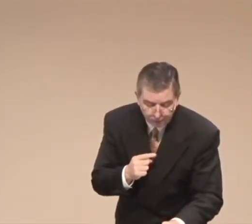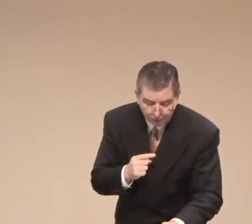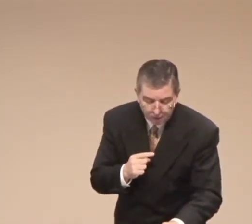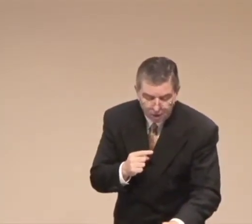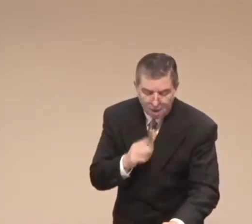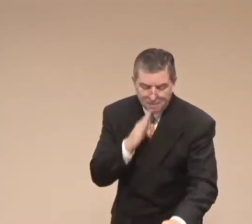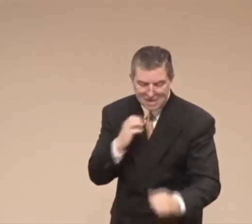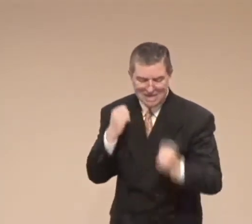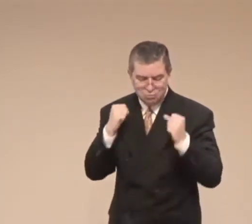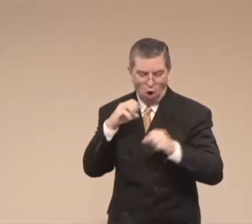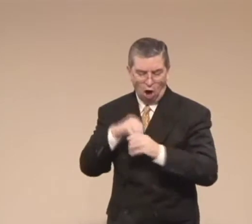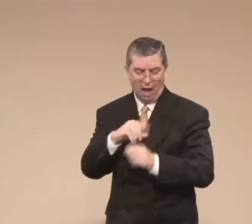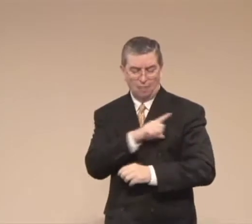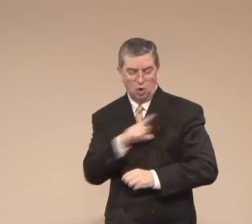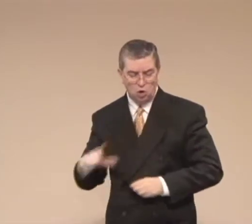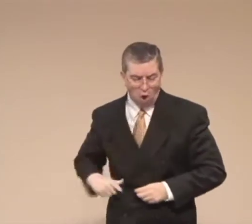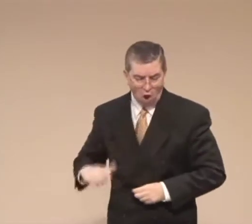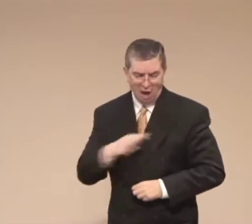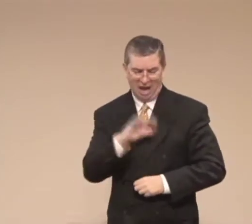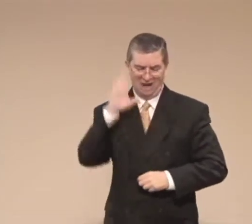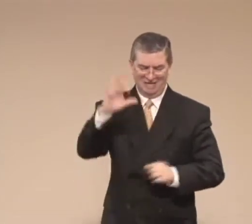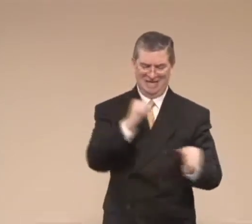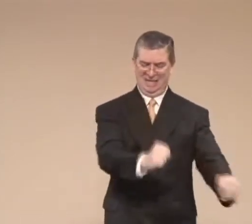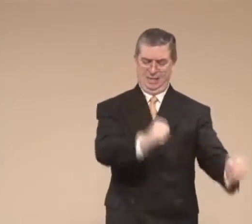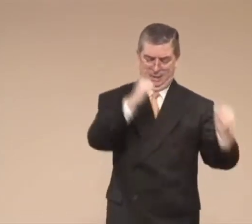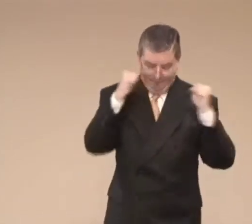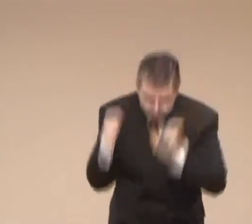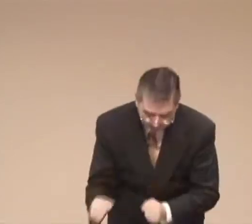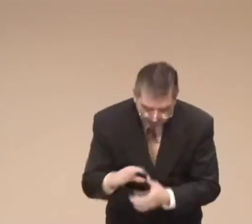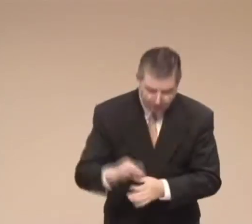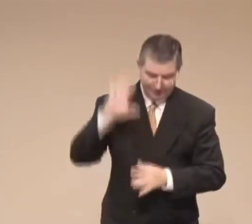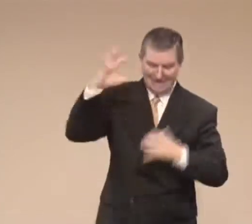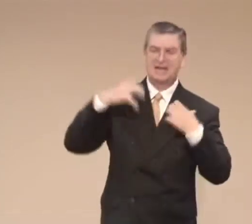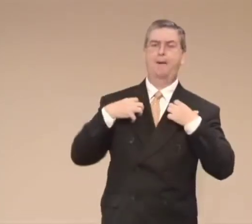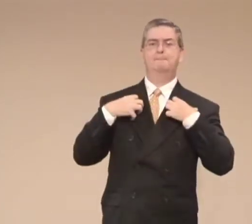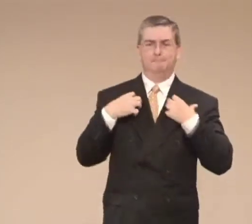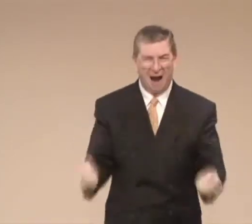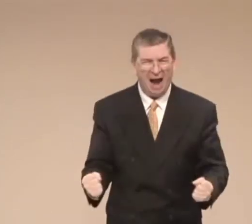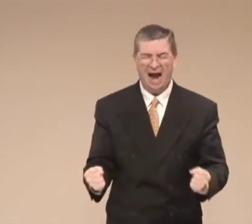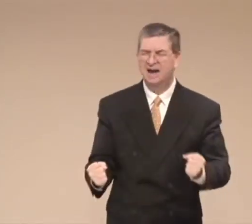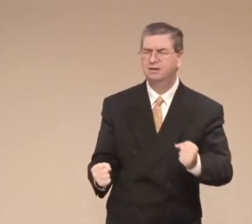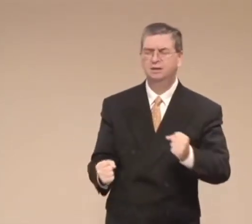the Lord. was strong in the